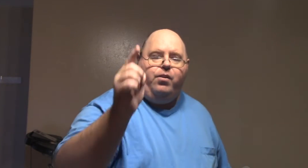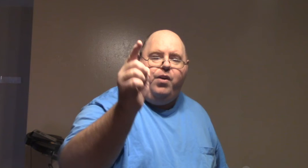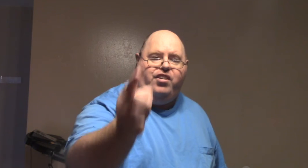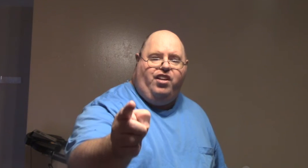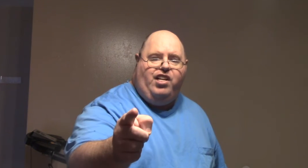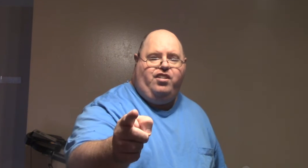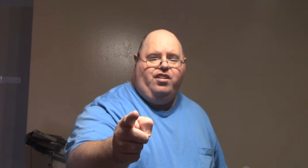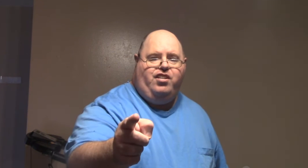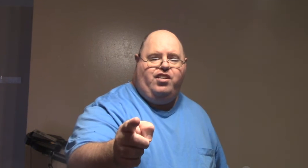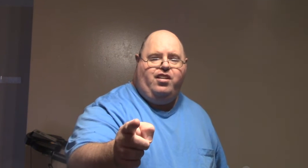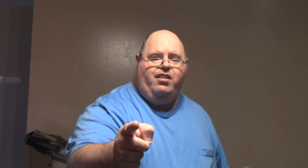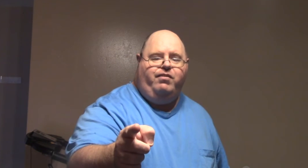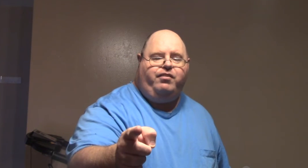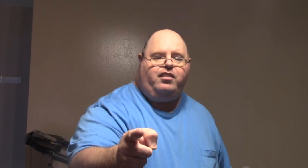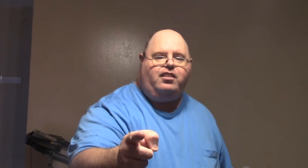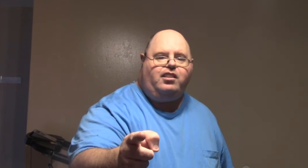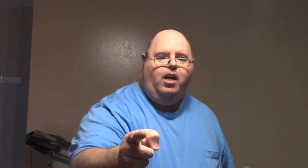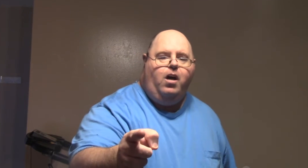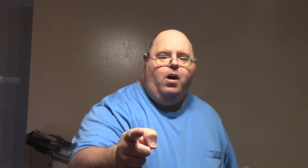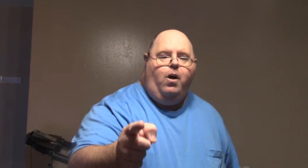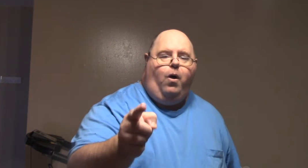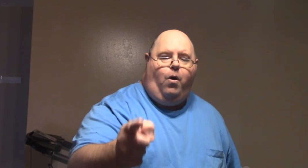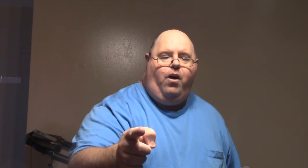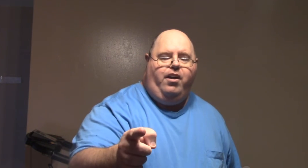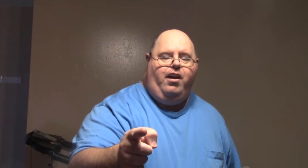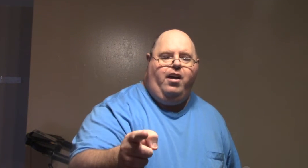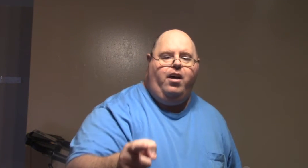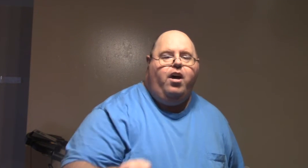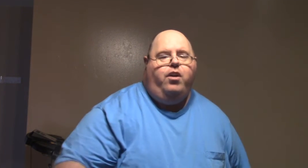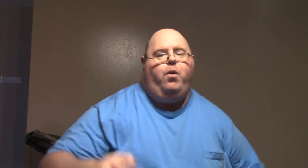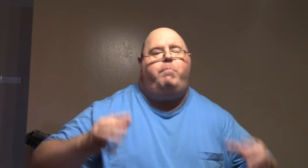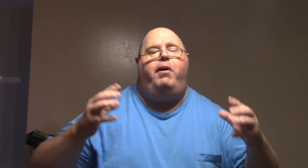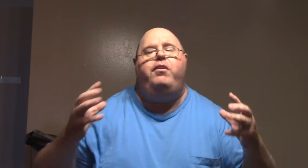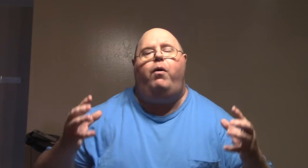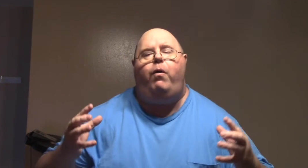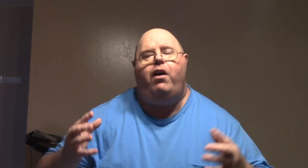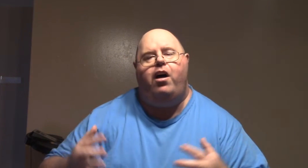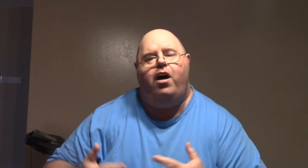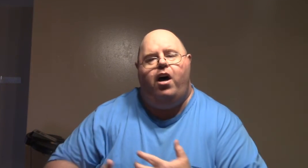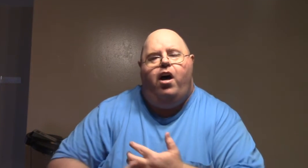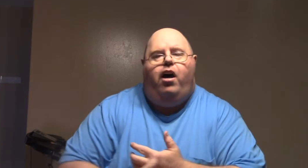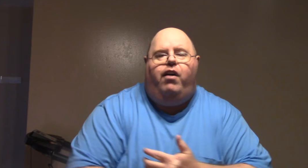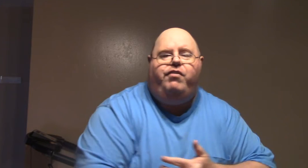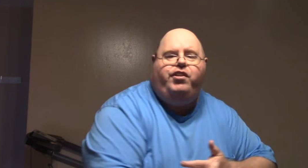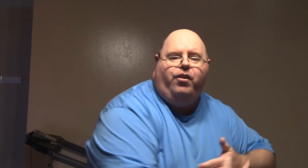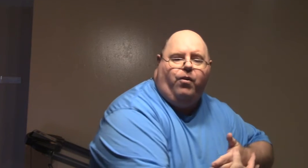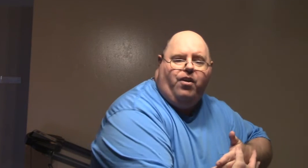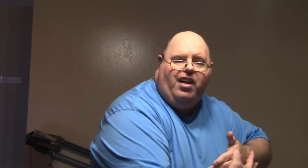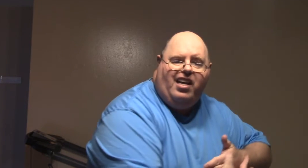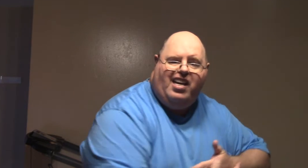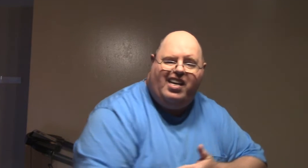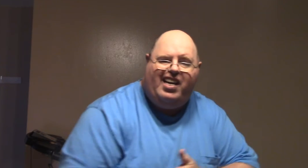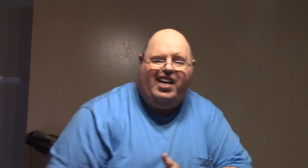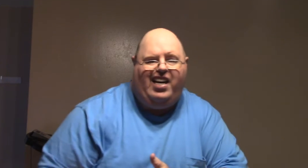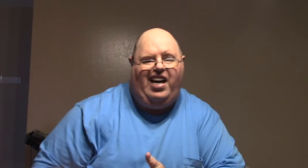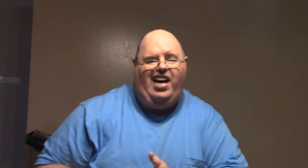congratulations on your bundle of joy! Ha ha ha!